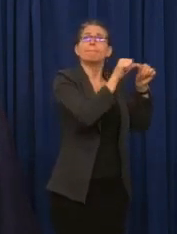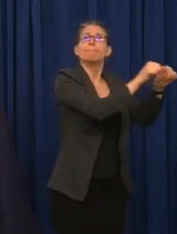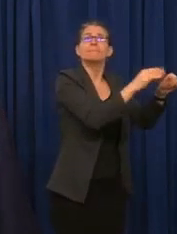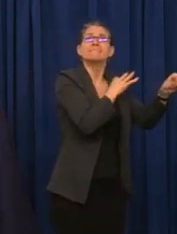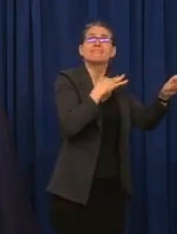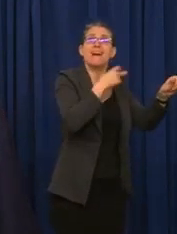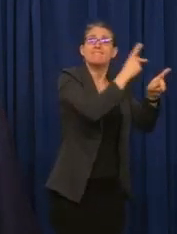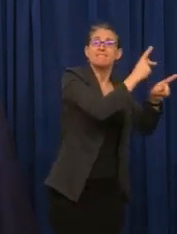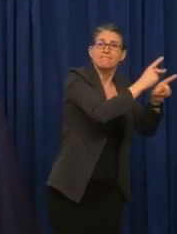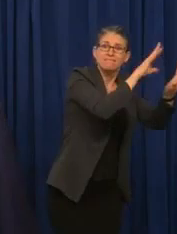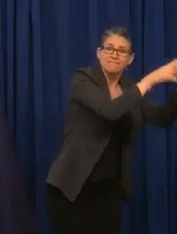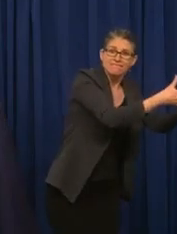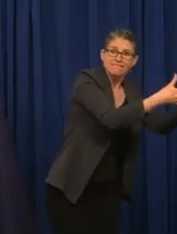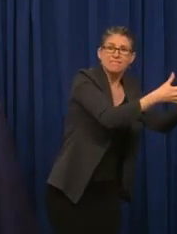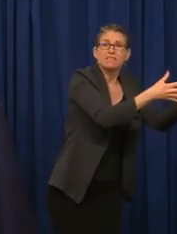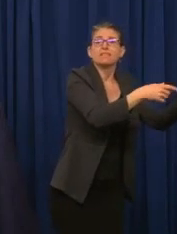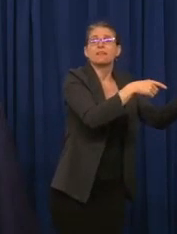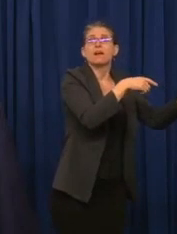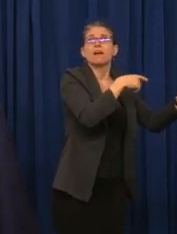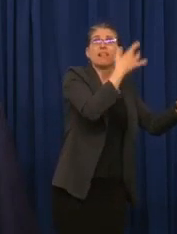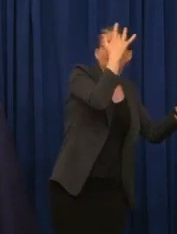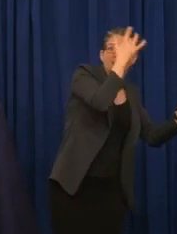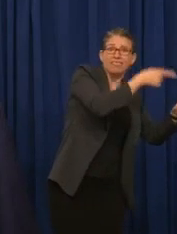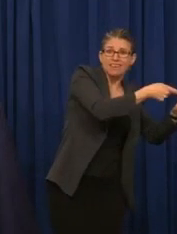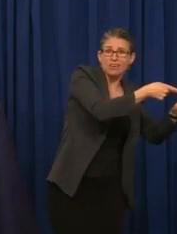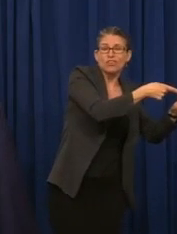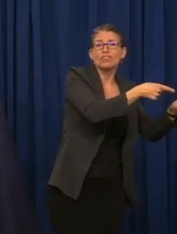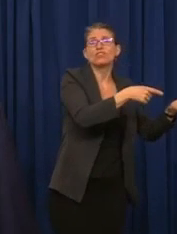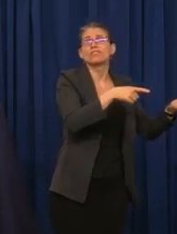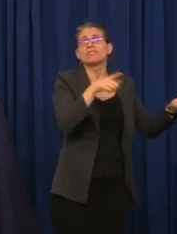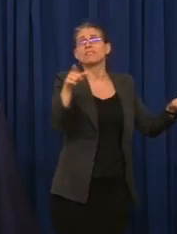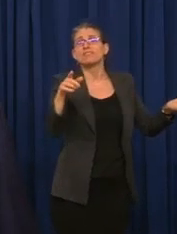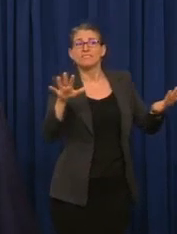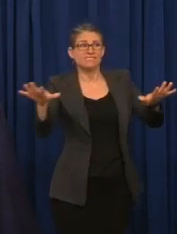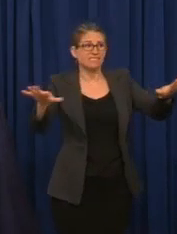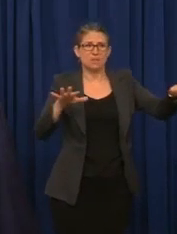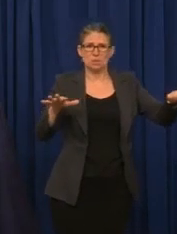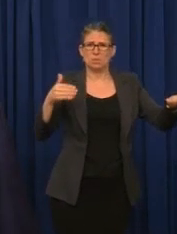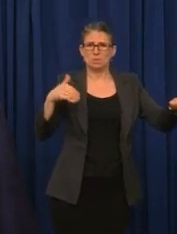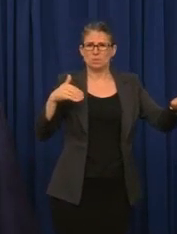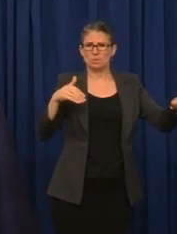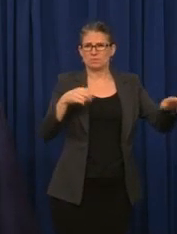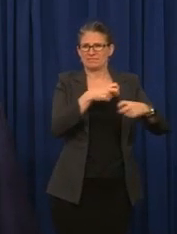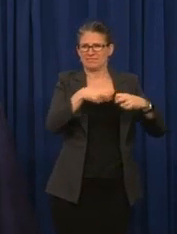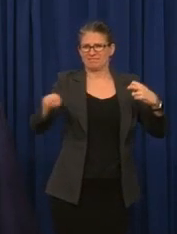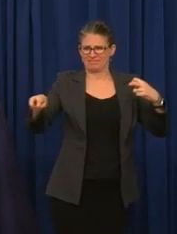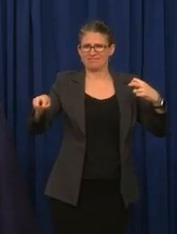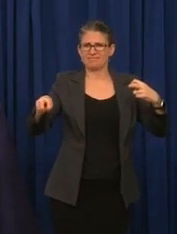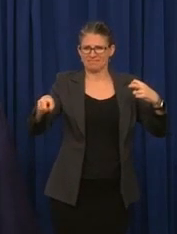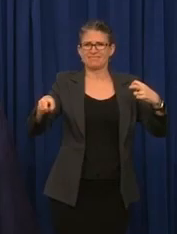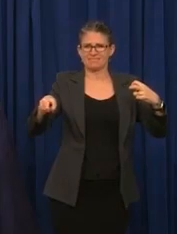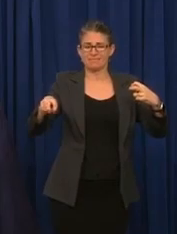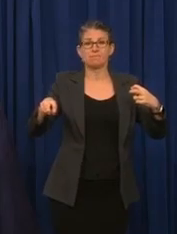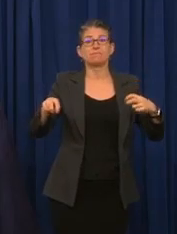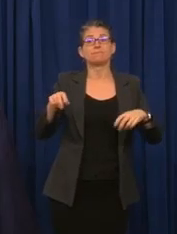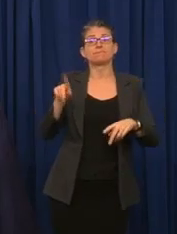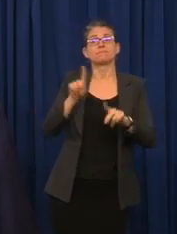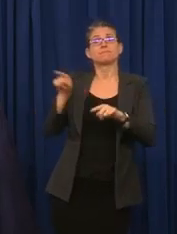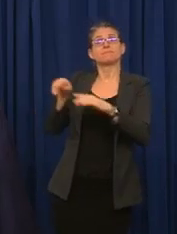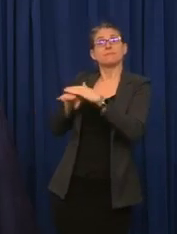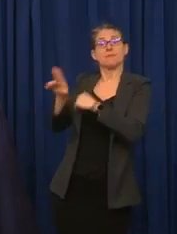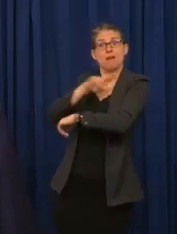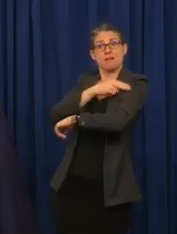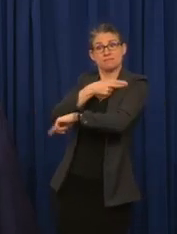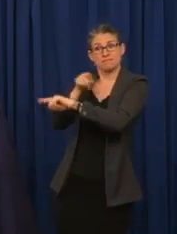mind the challenging conditions that hospitalized individuals and those living in long-term care facilities are facing.